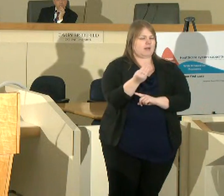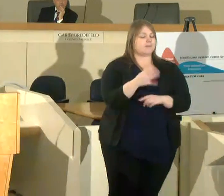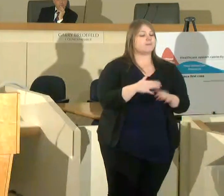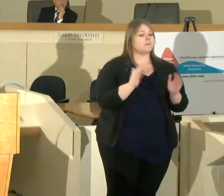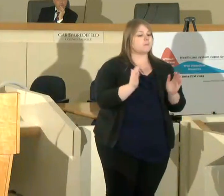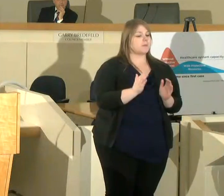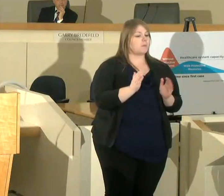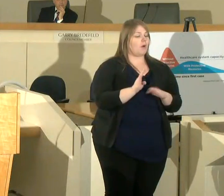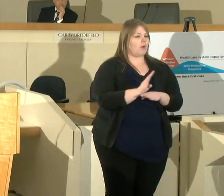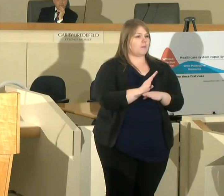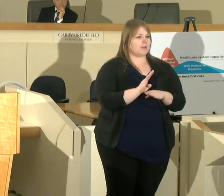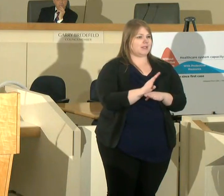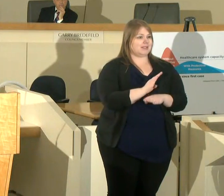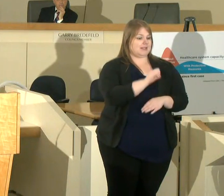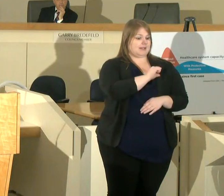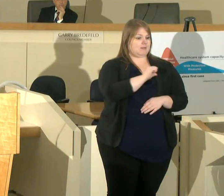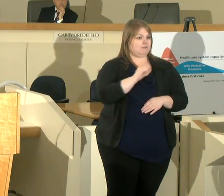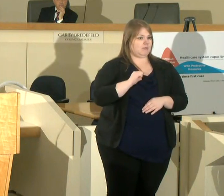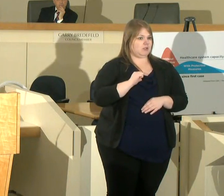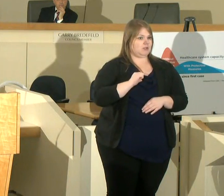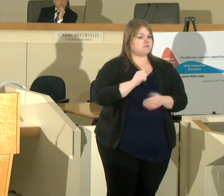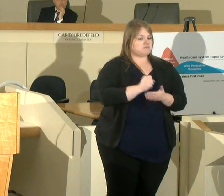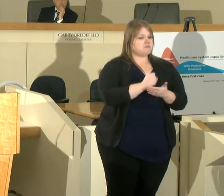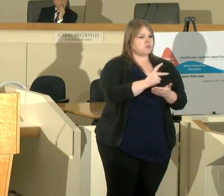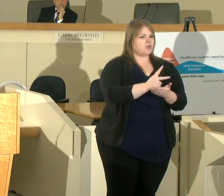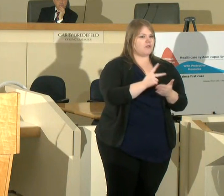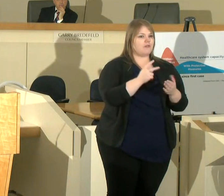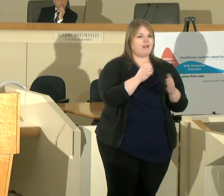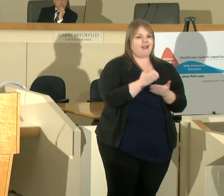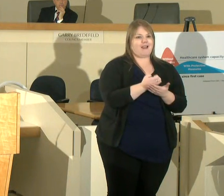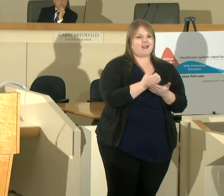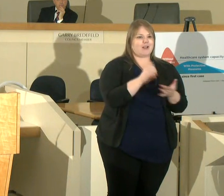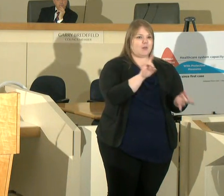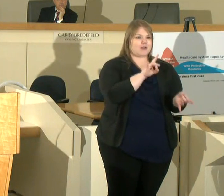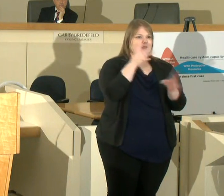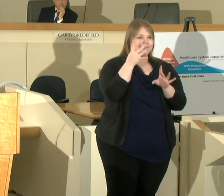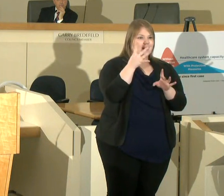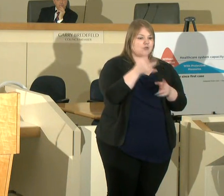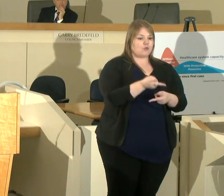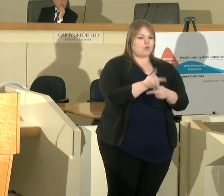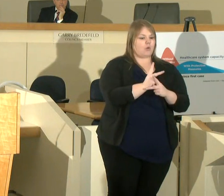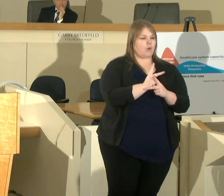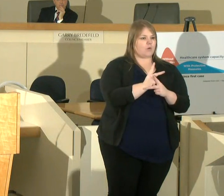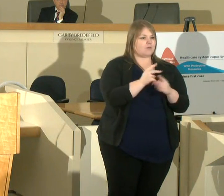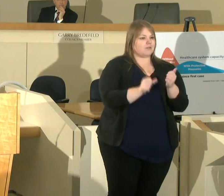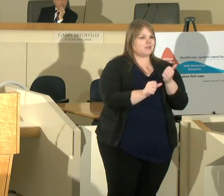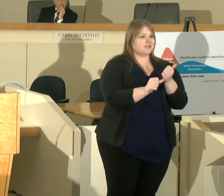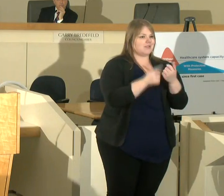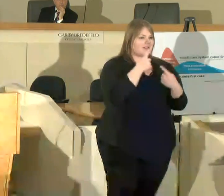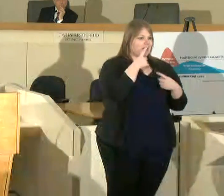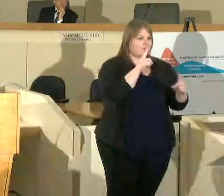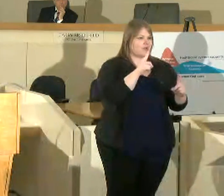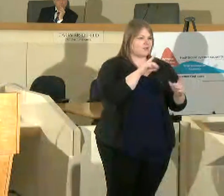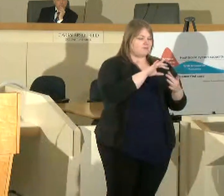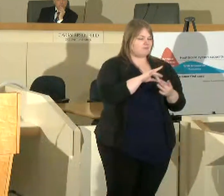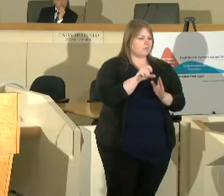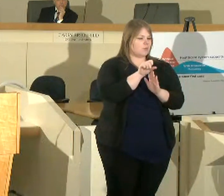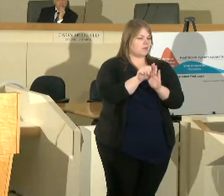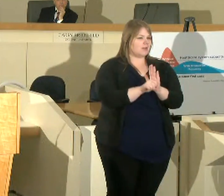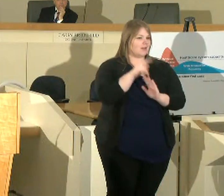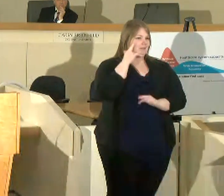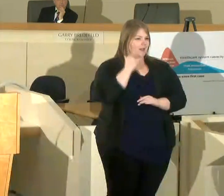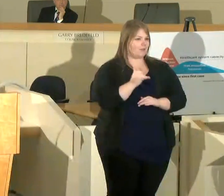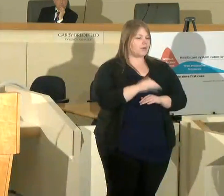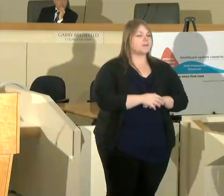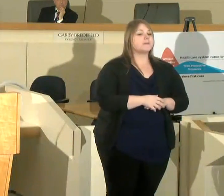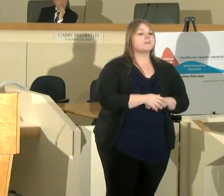administration approved an economic disaster loan assistant declaration for the state of california which